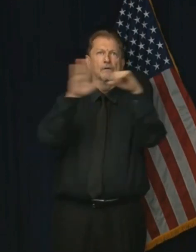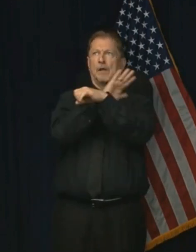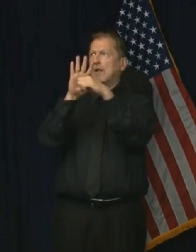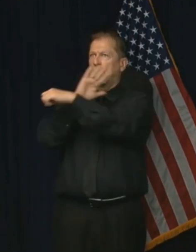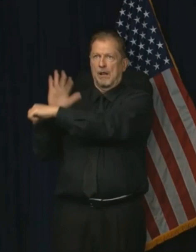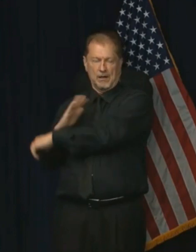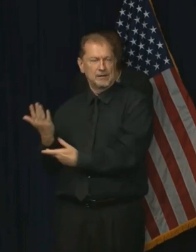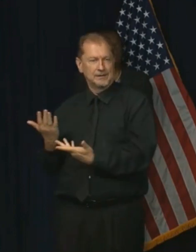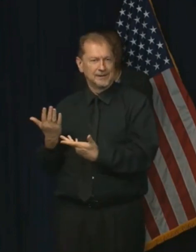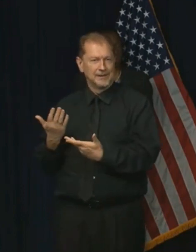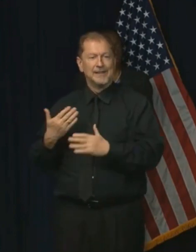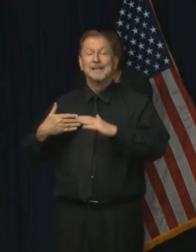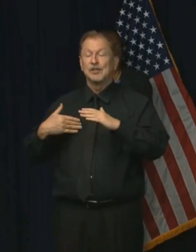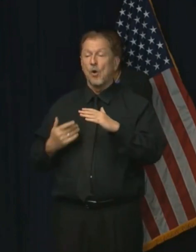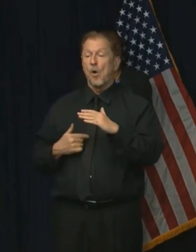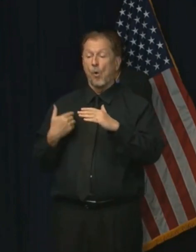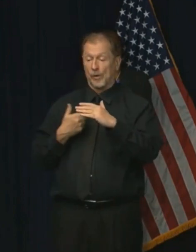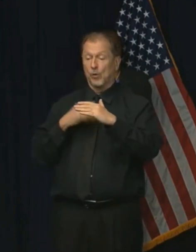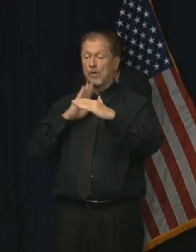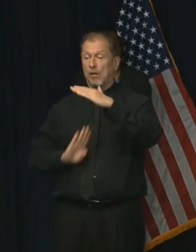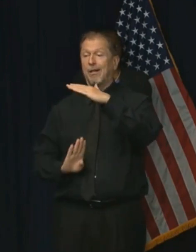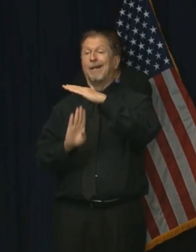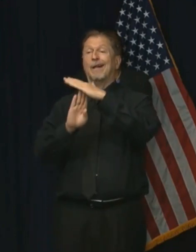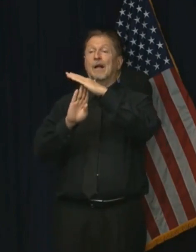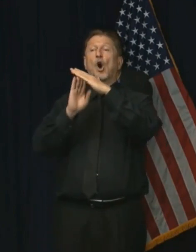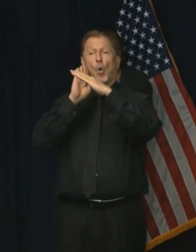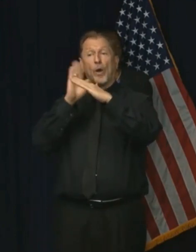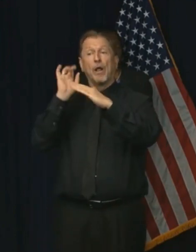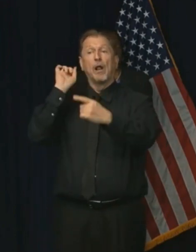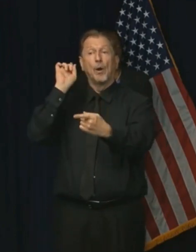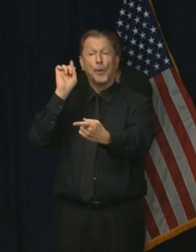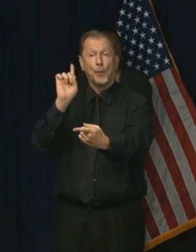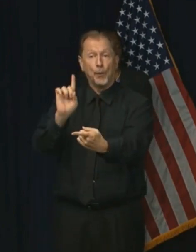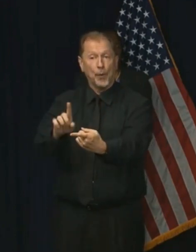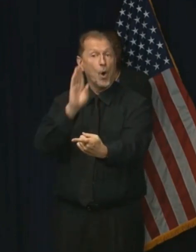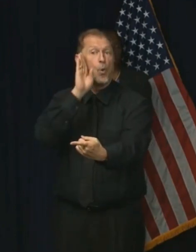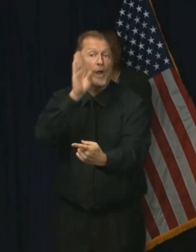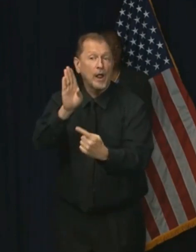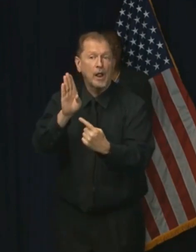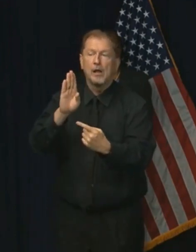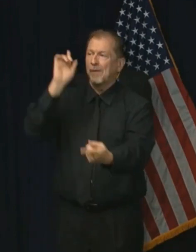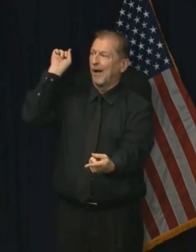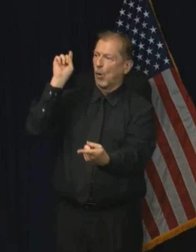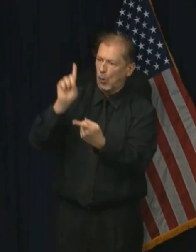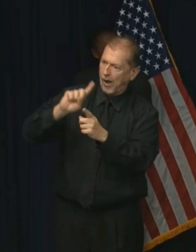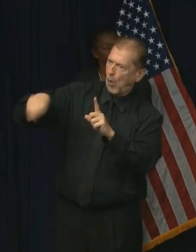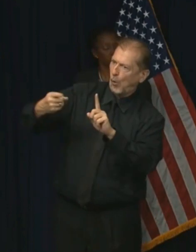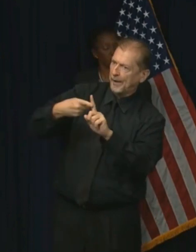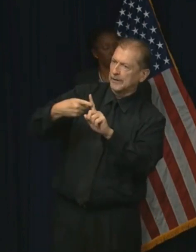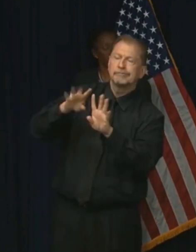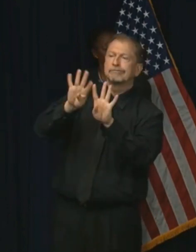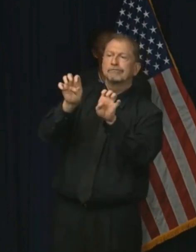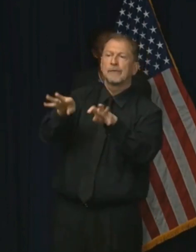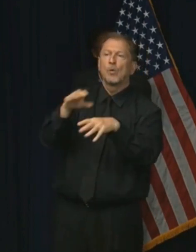head down the other side. But I could not tell you when that is. That's why we're, you know, a little uncertain about exactly what date we might be able to come off. But we think that